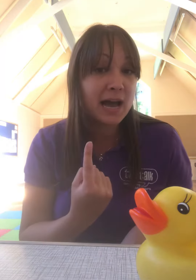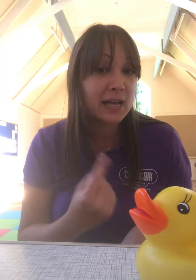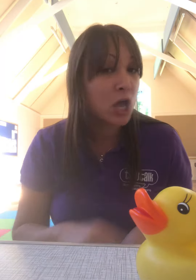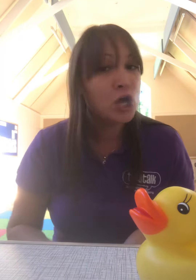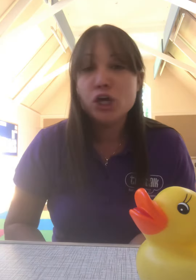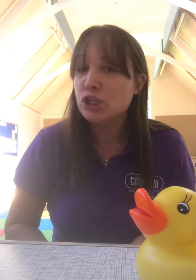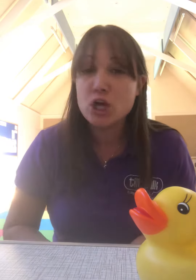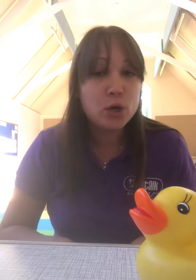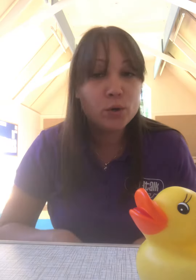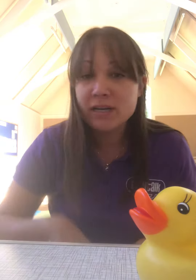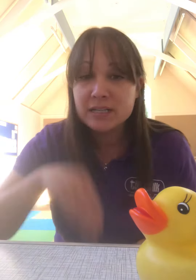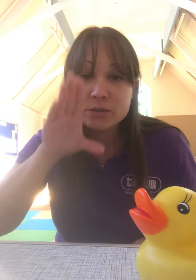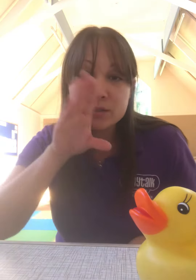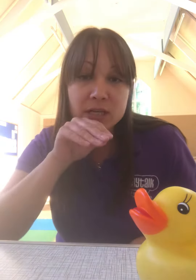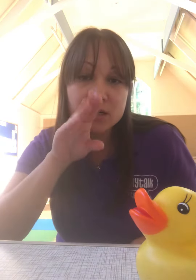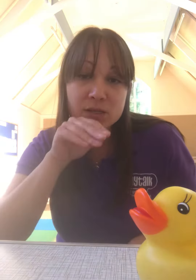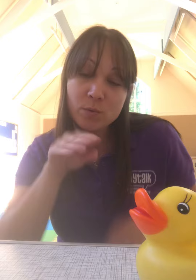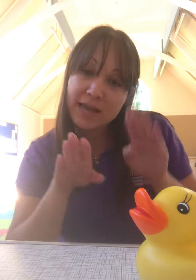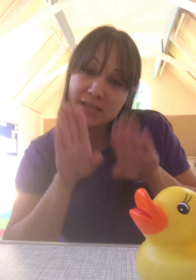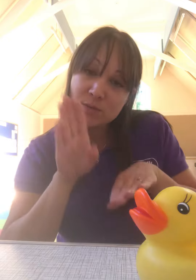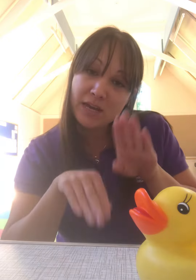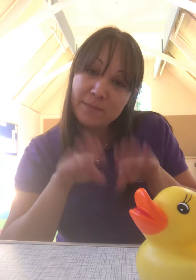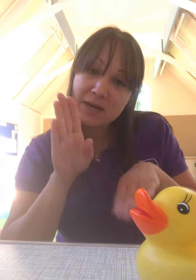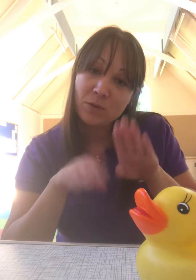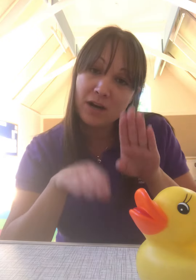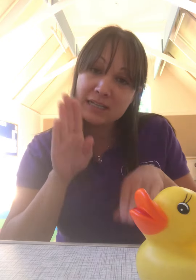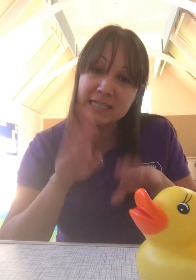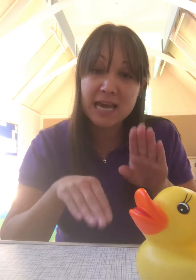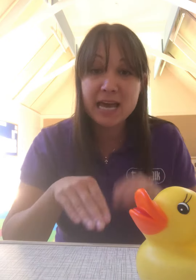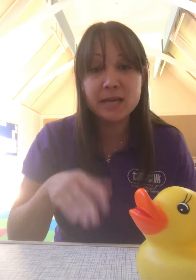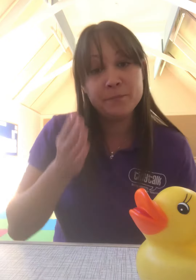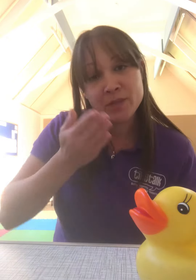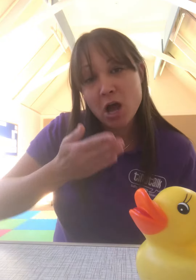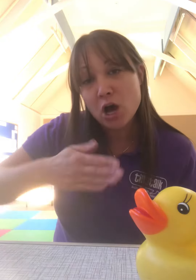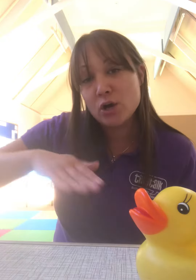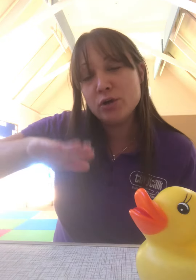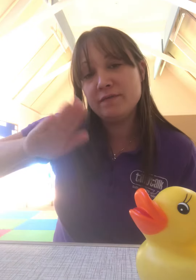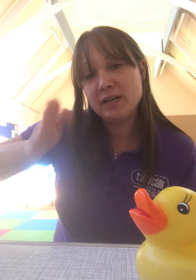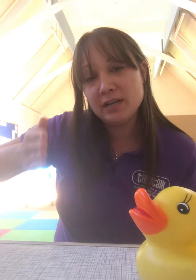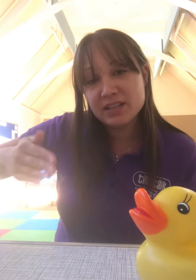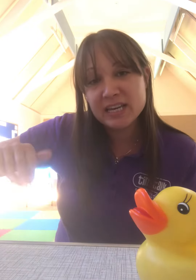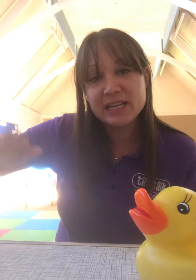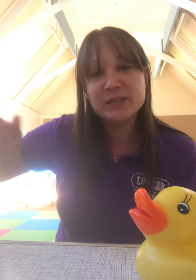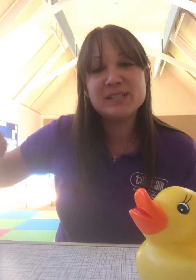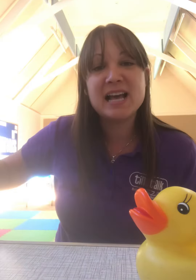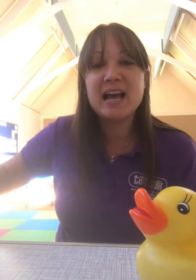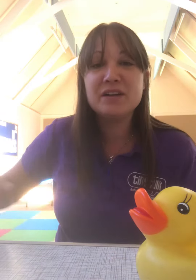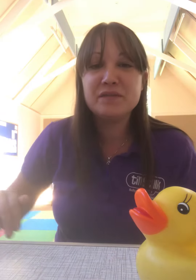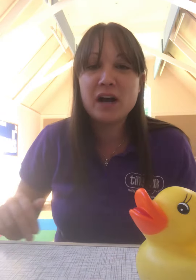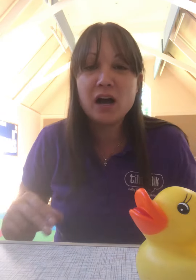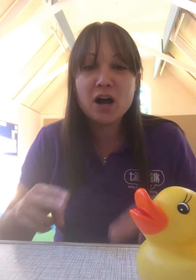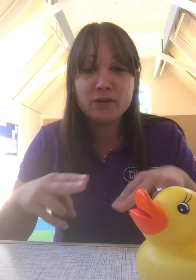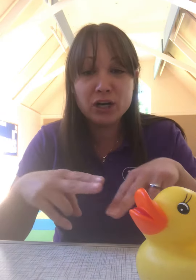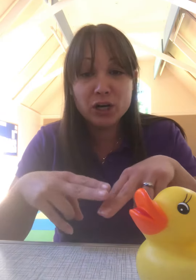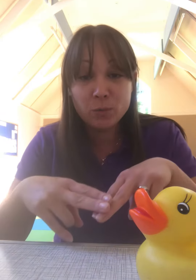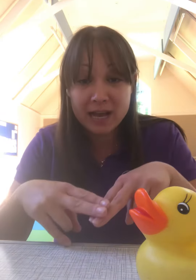No little ducks went swimming one day, over the hills and far away.